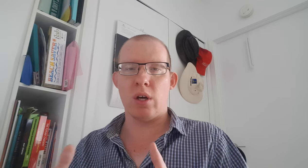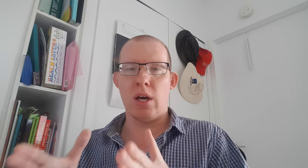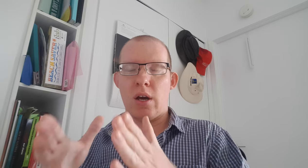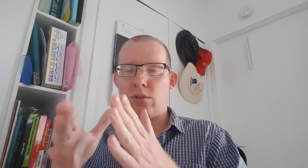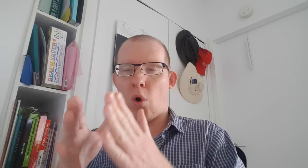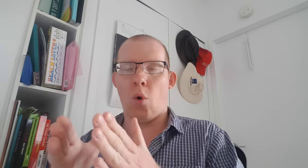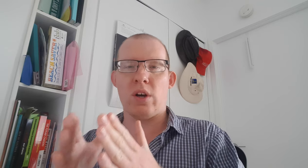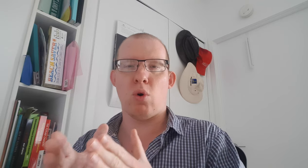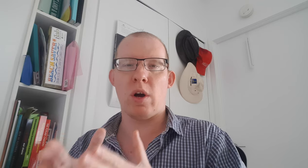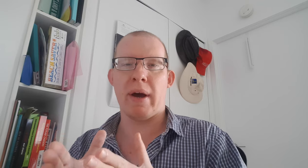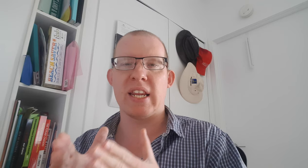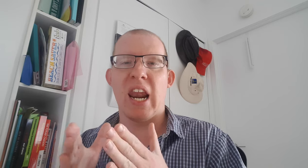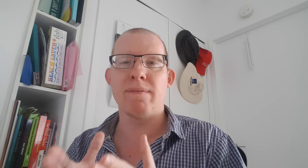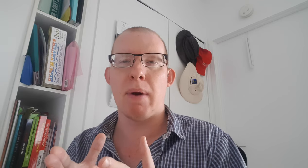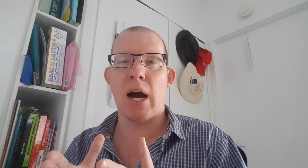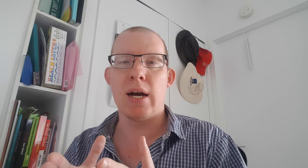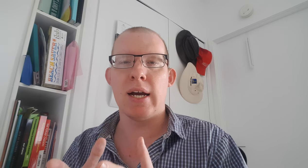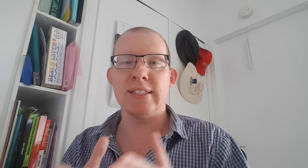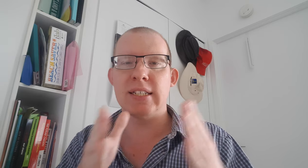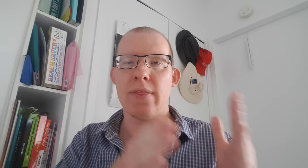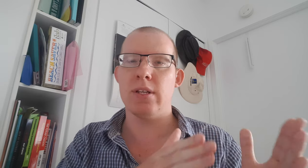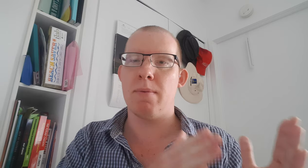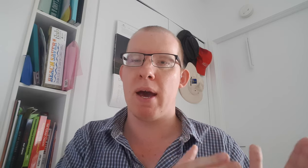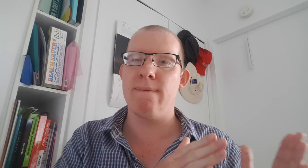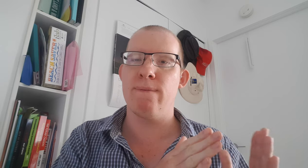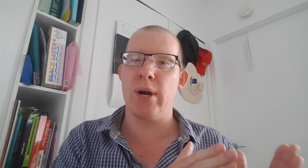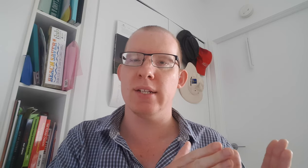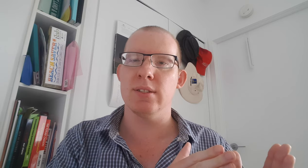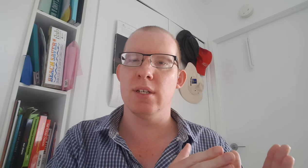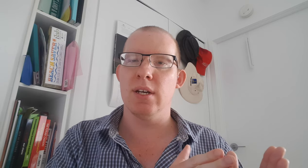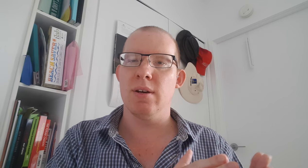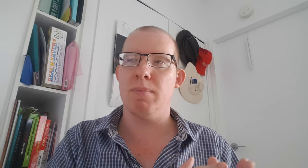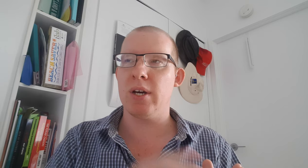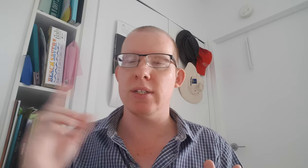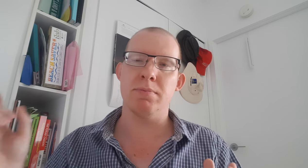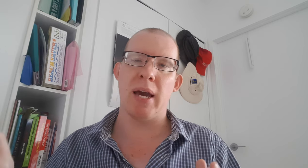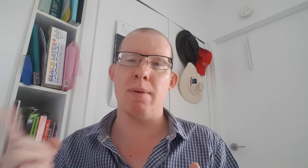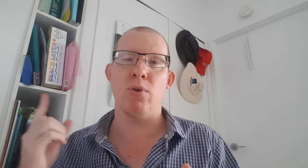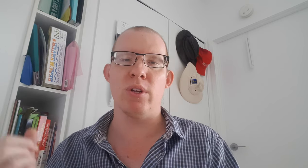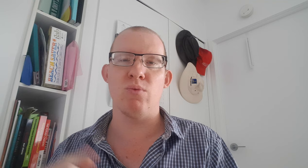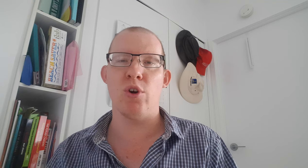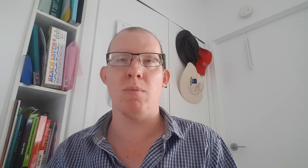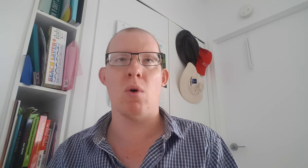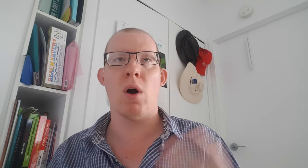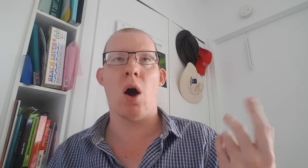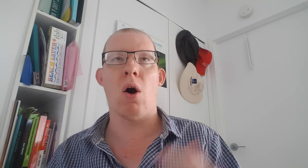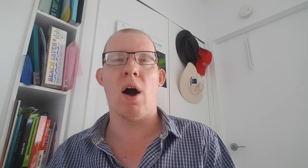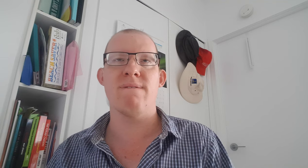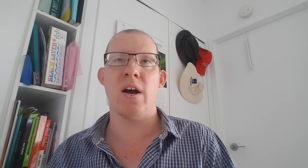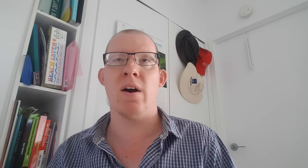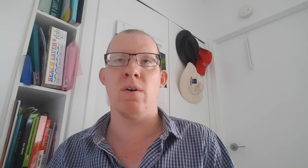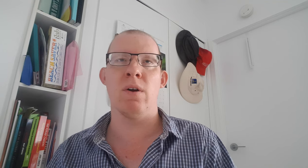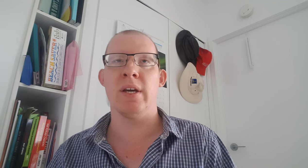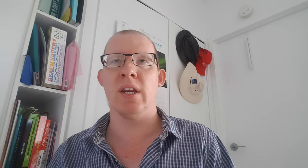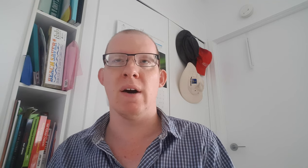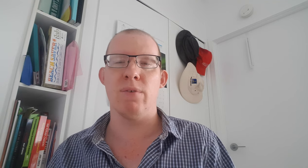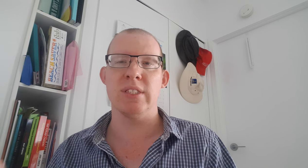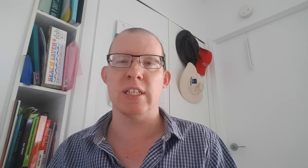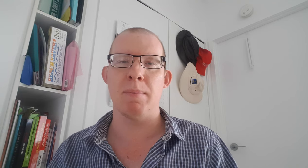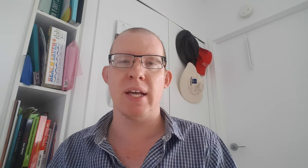it's all I talk about the love part. It's nothing about friends because people in the room are like oh I fell in love with somebody